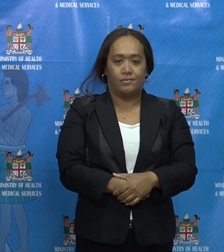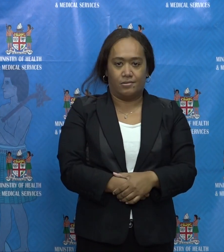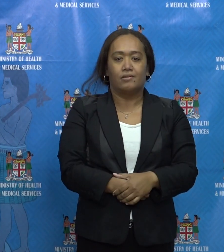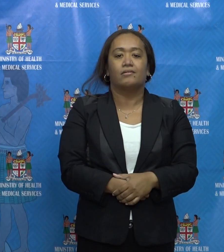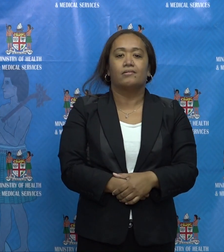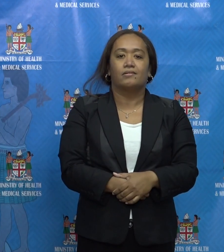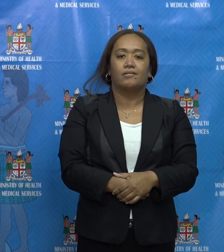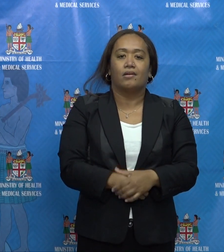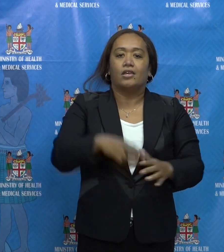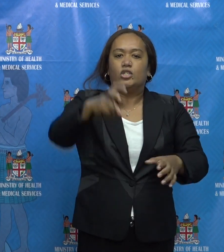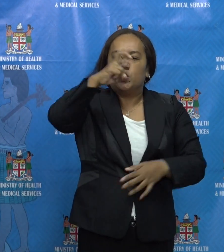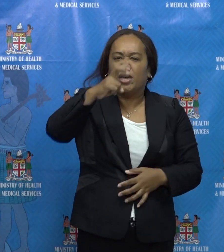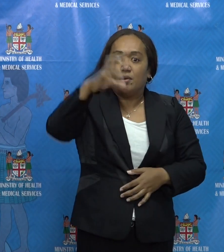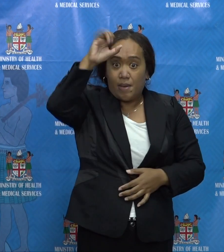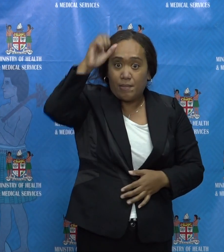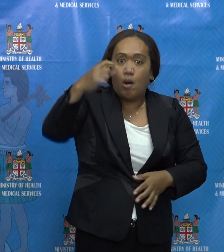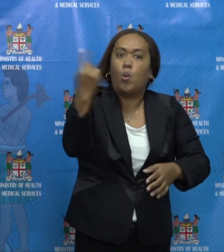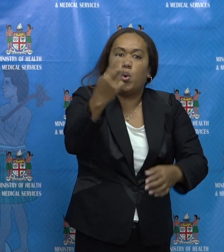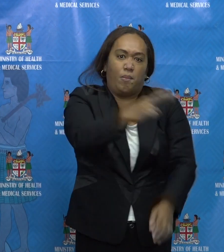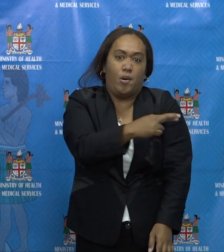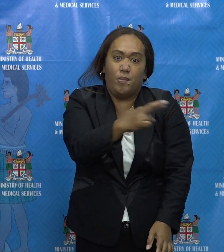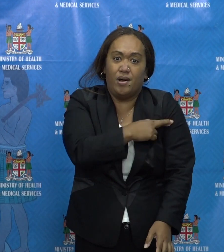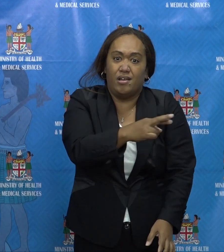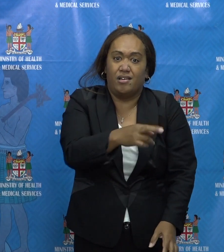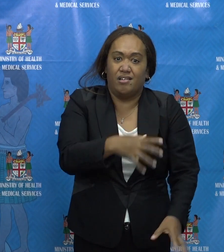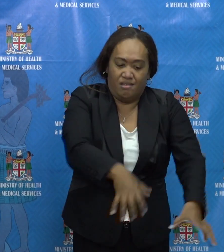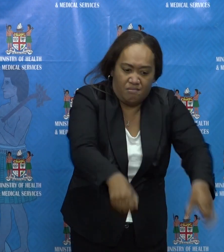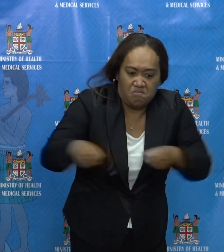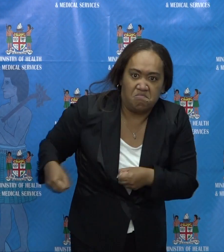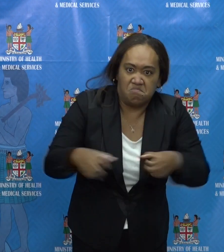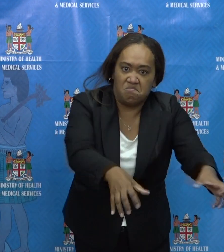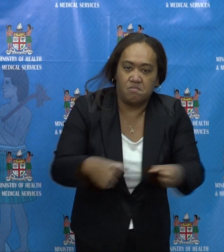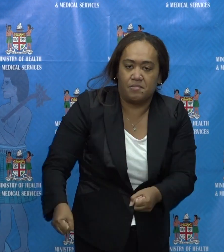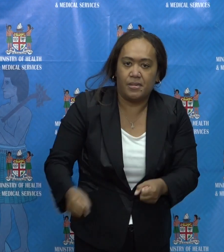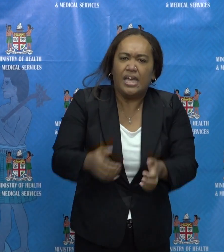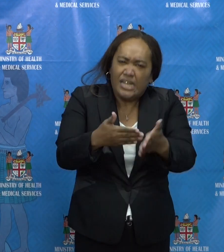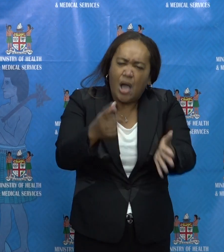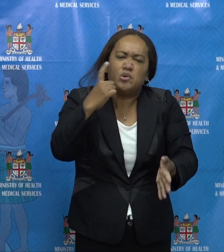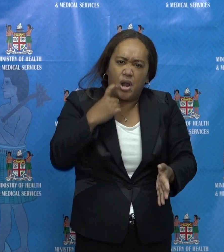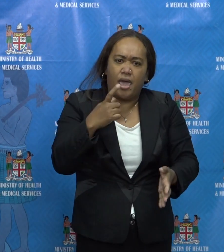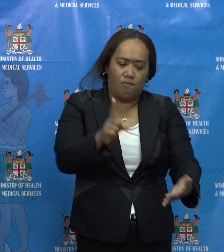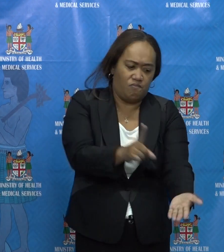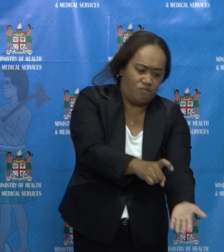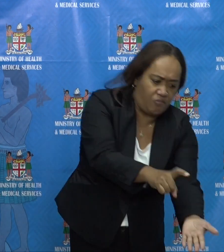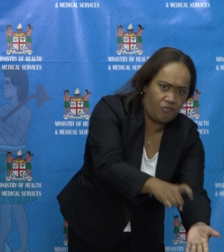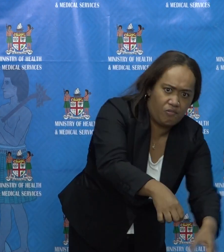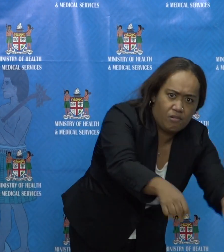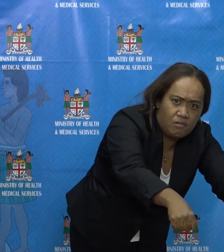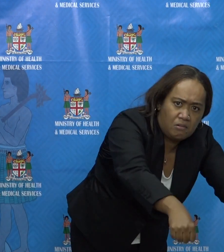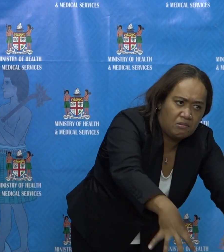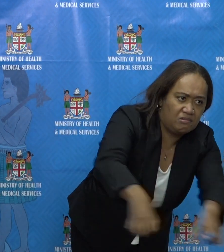managing luggage, And disinfecting luggage. So we're quite confident of that program.